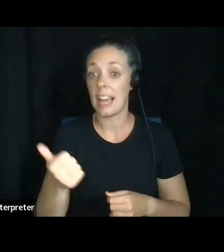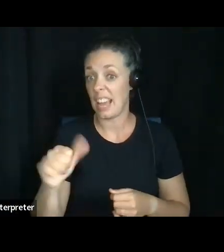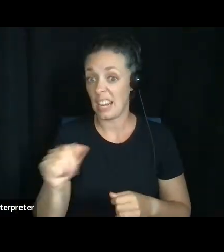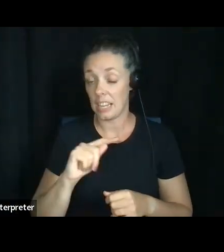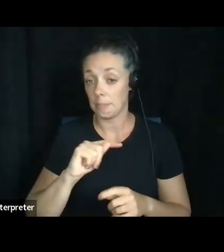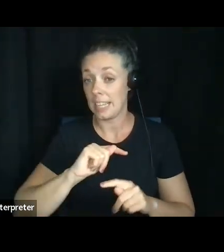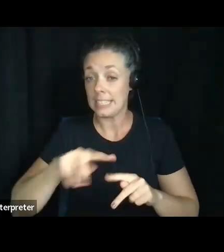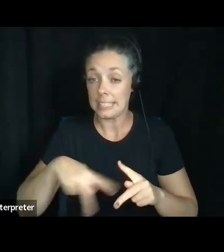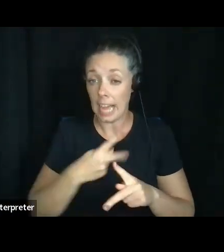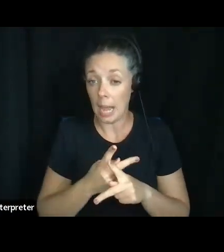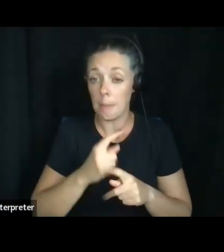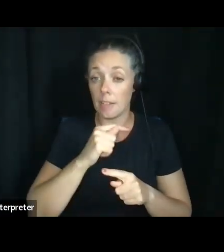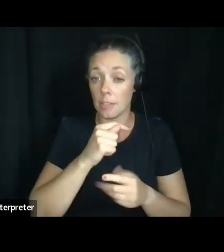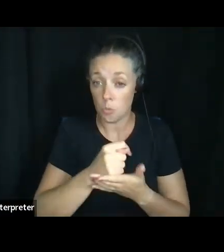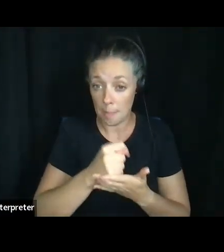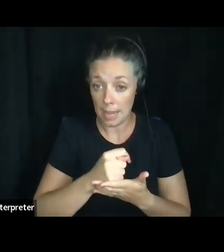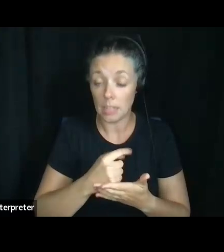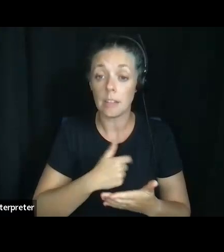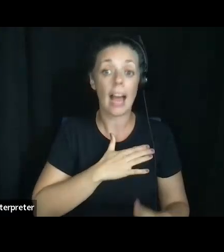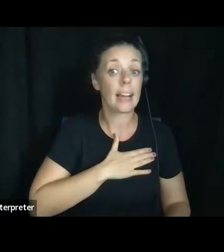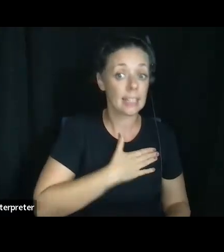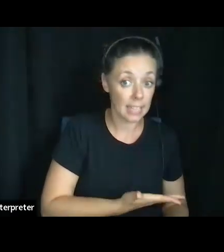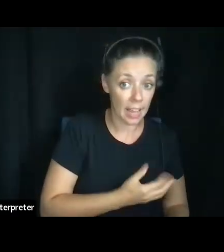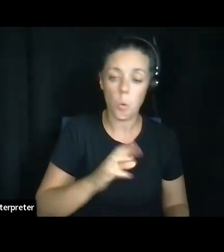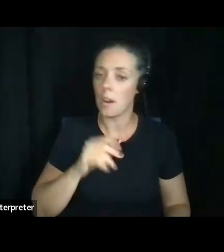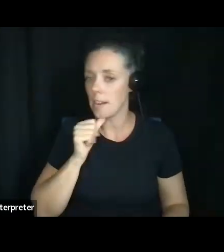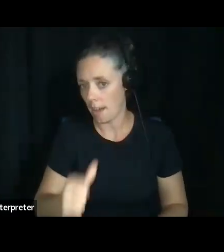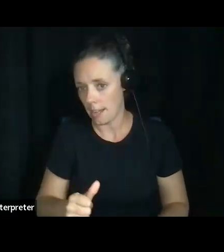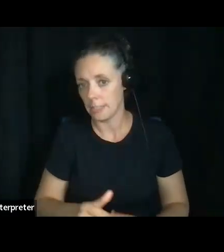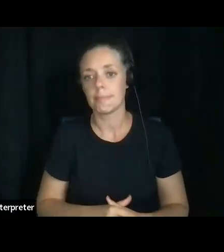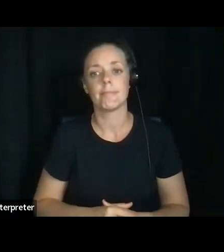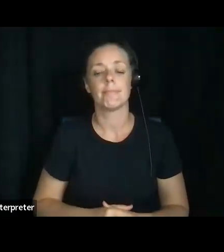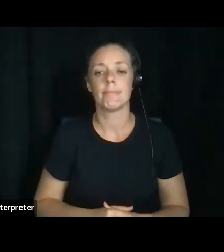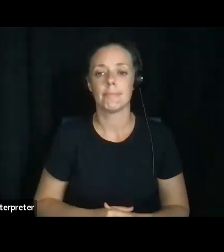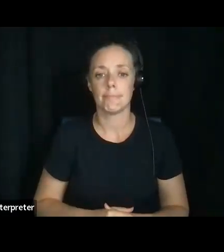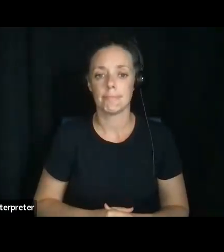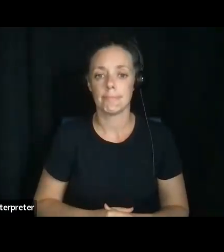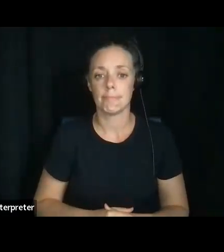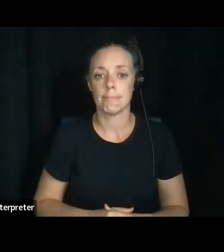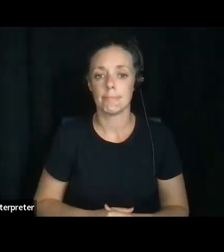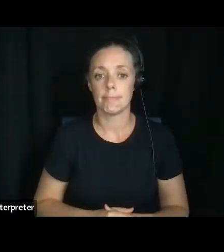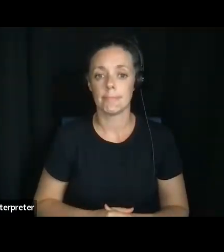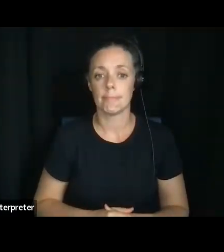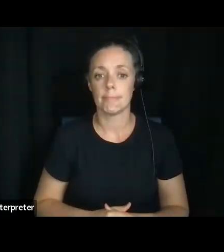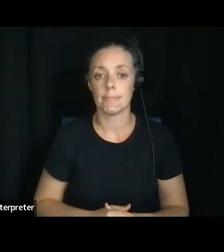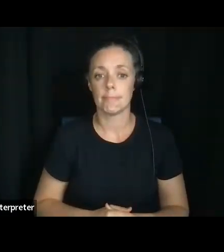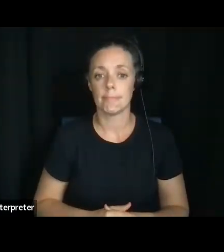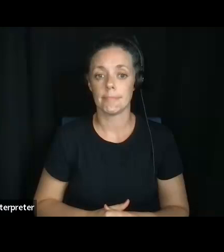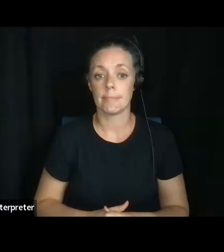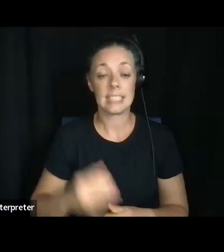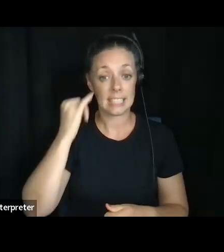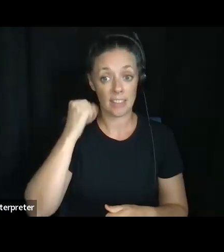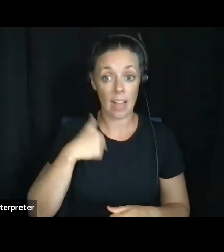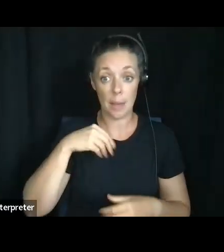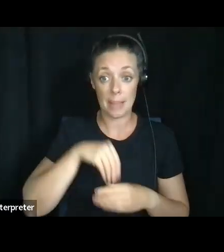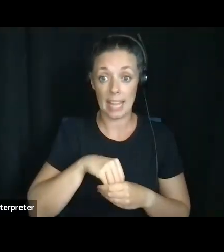I either would, uh, consent to or not consent to. Uh, if I'm in a